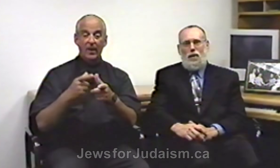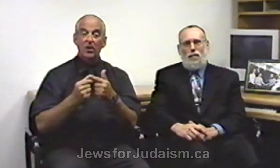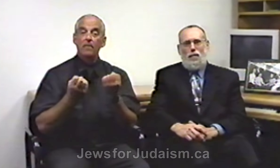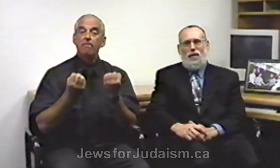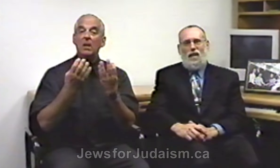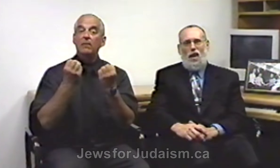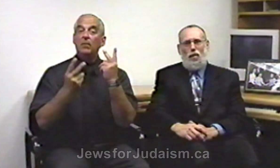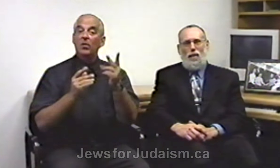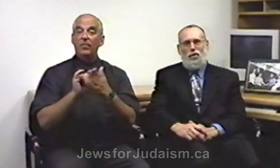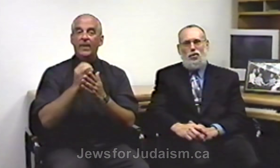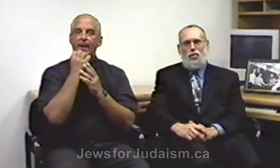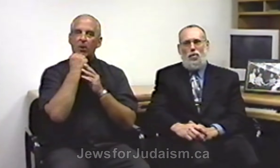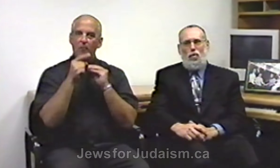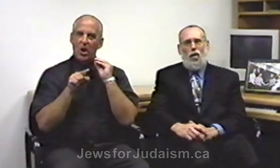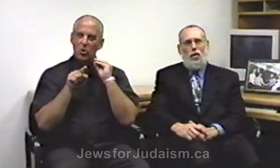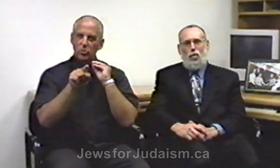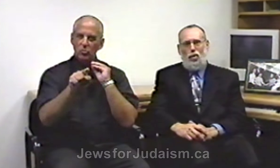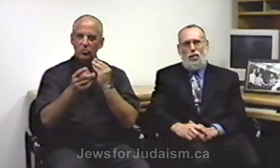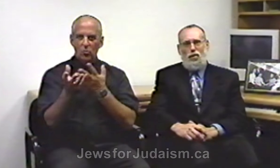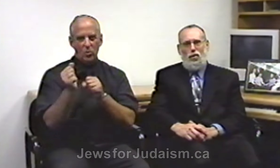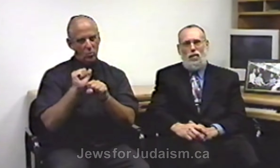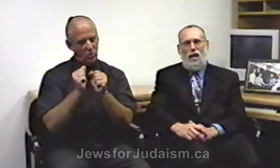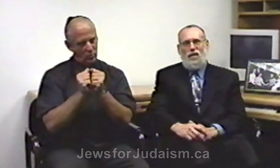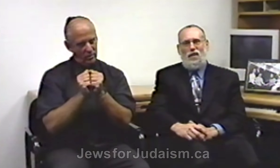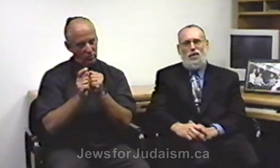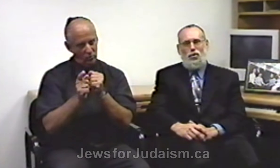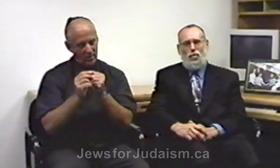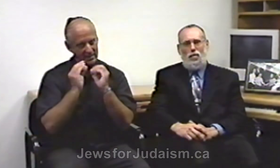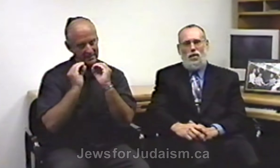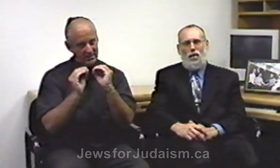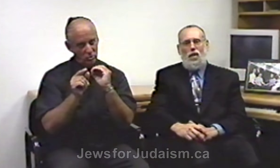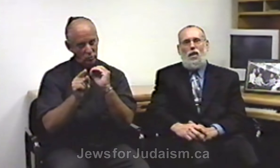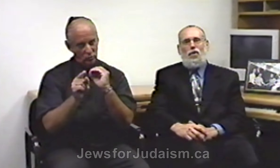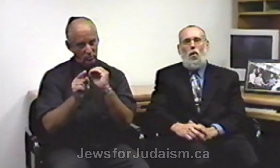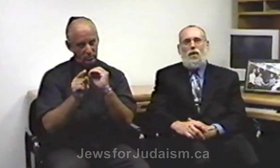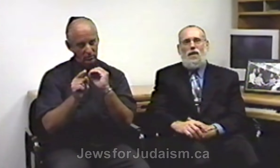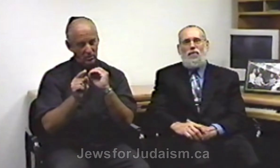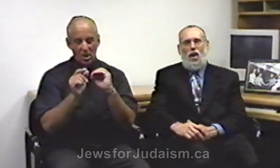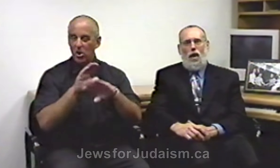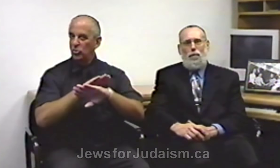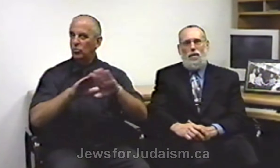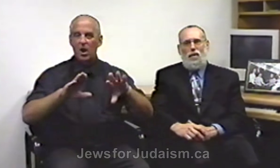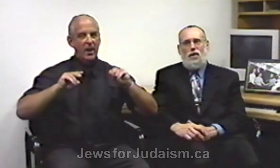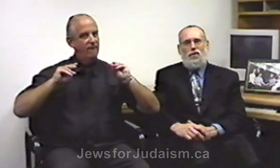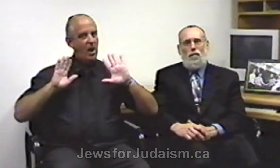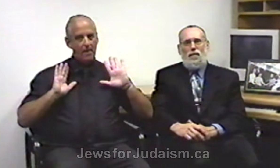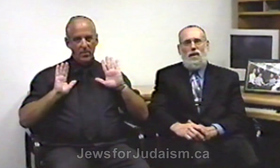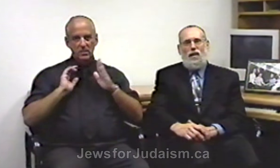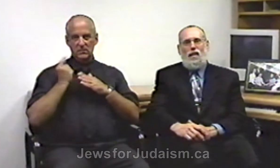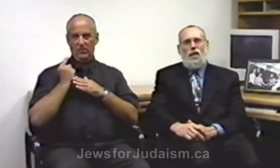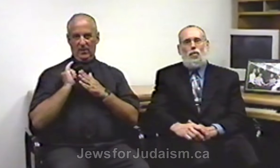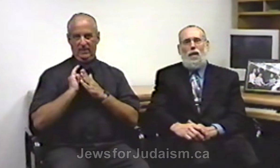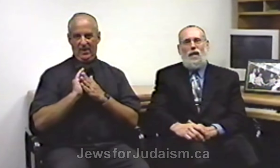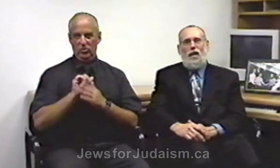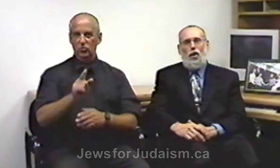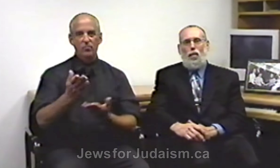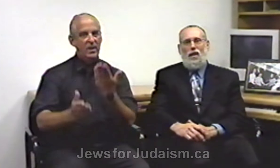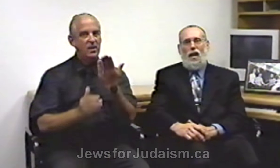many people that care about you who want to work with you and teach you don't give up something that you may not know a lot